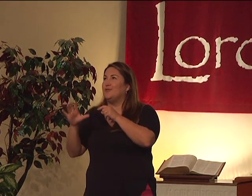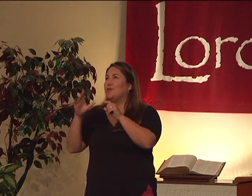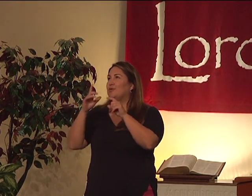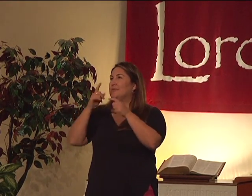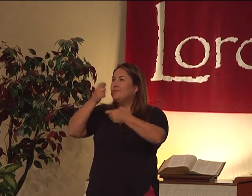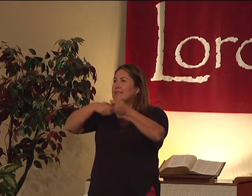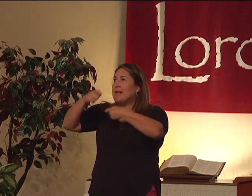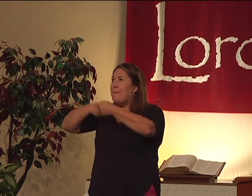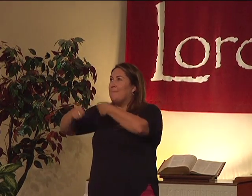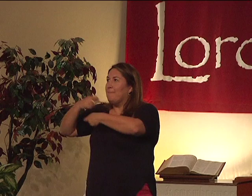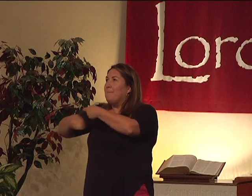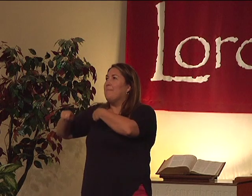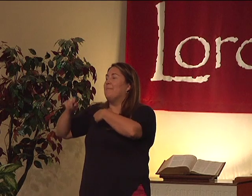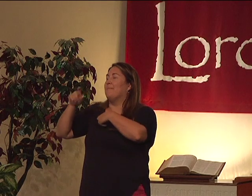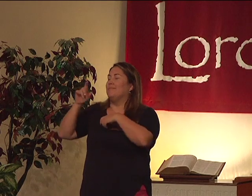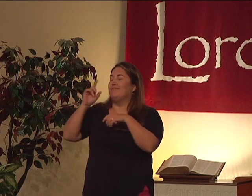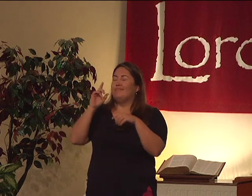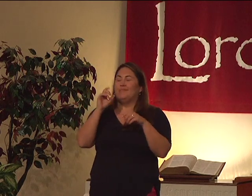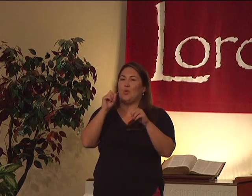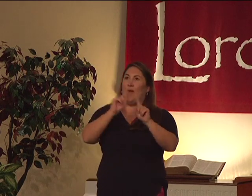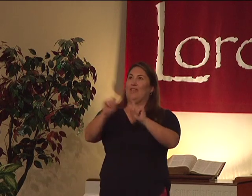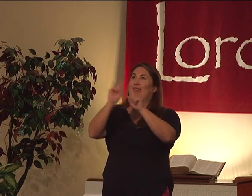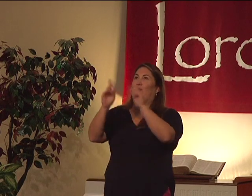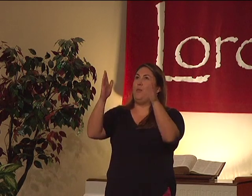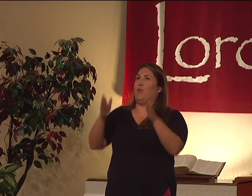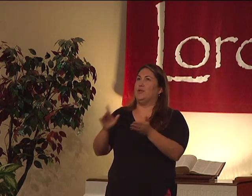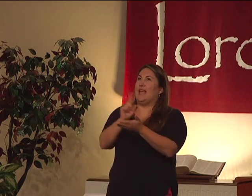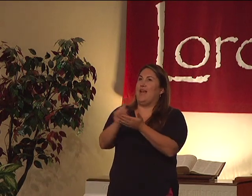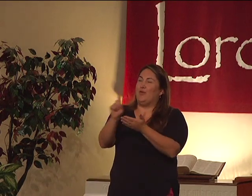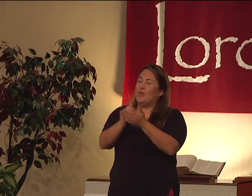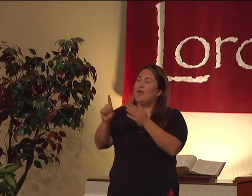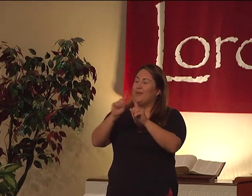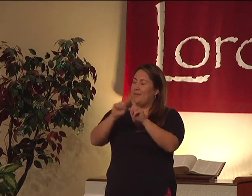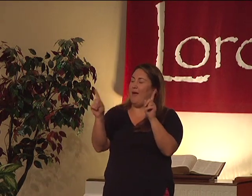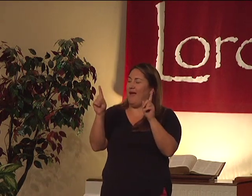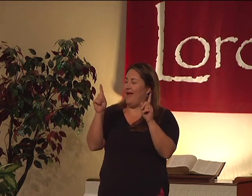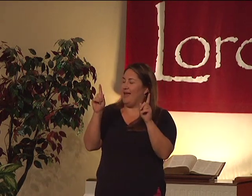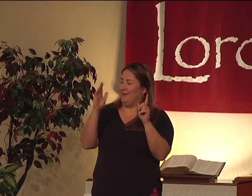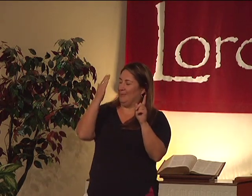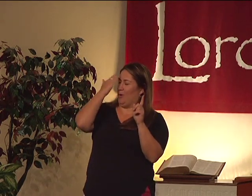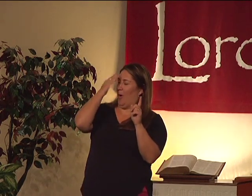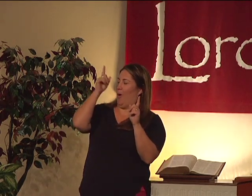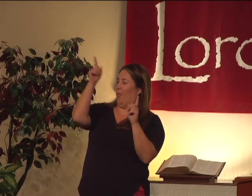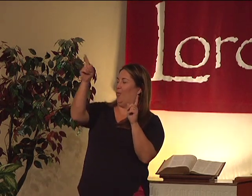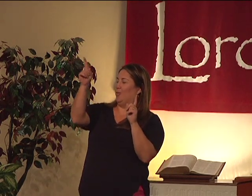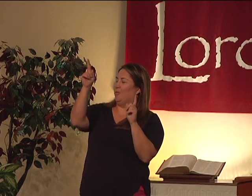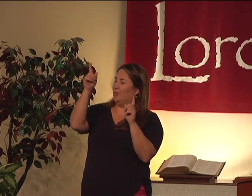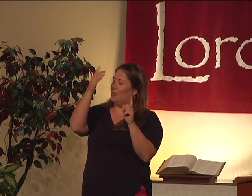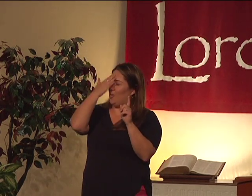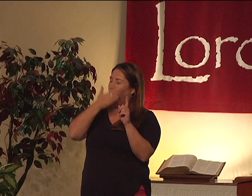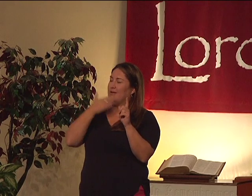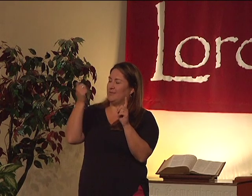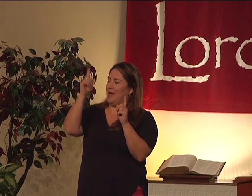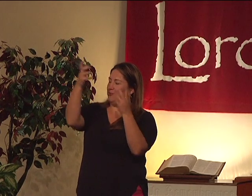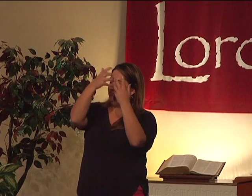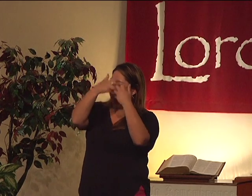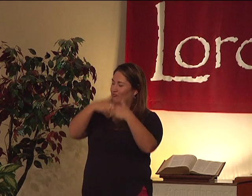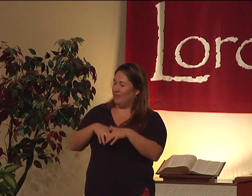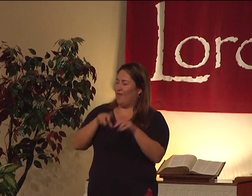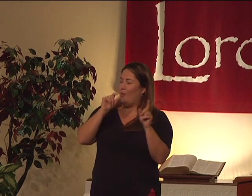We tried to get the pastor to come in and sub for Pastor Peter and not have the same person every week, but we know that you always